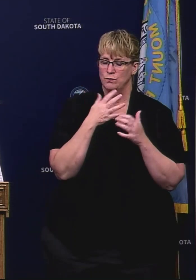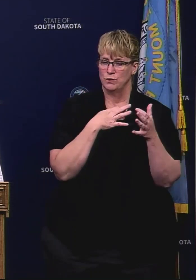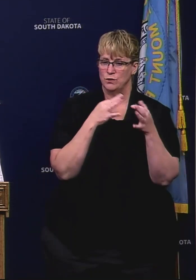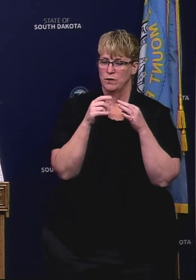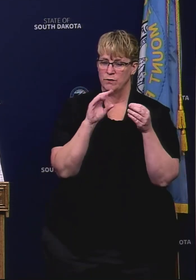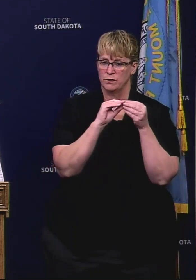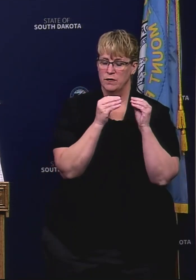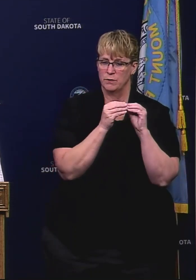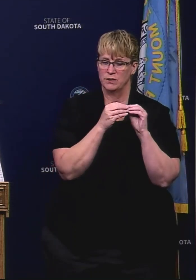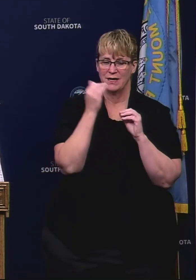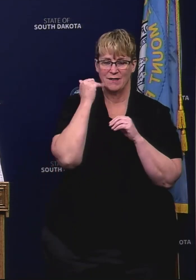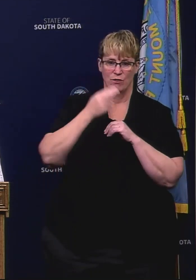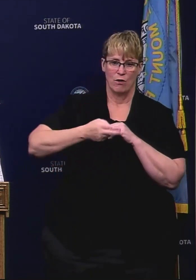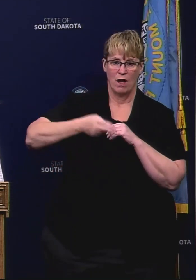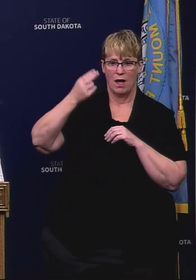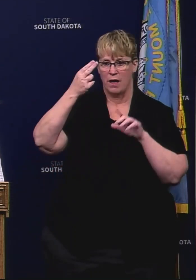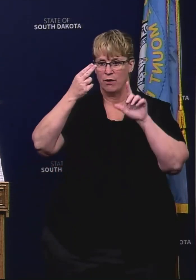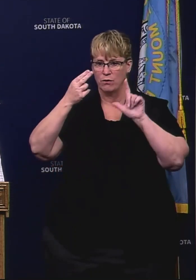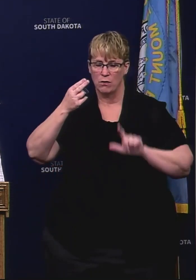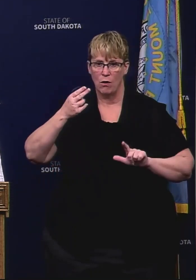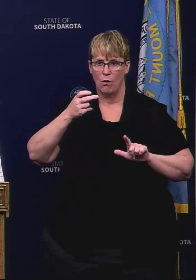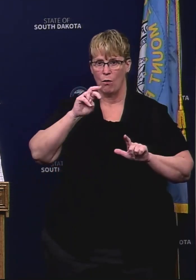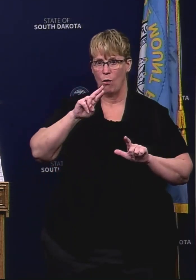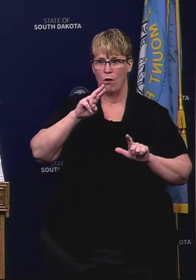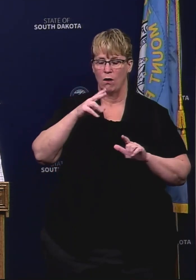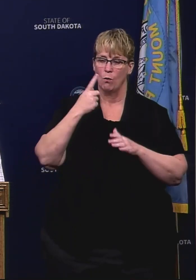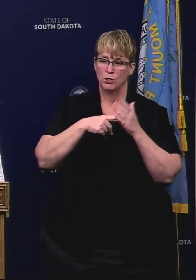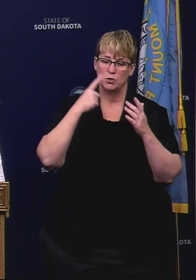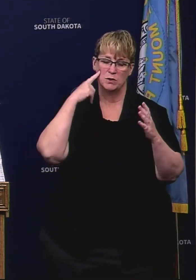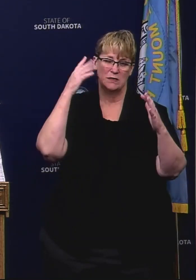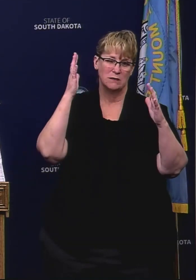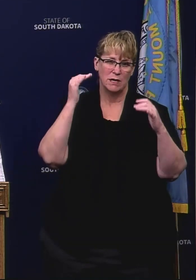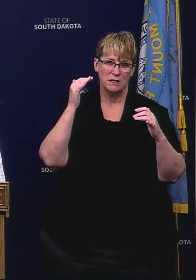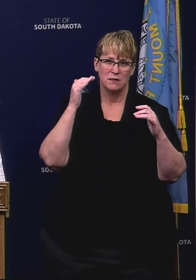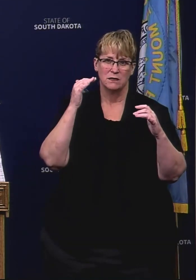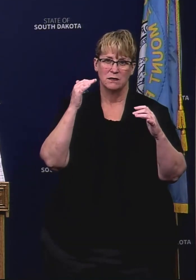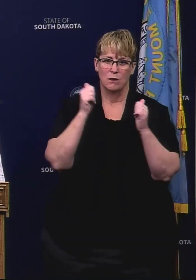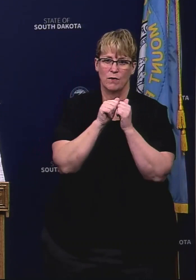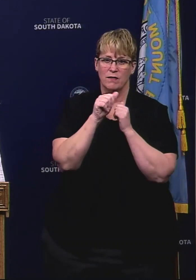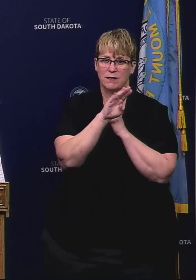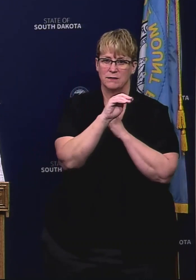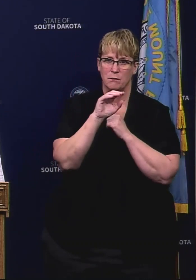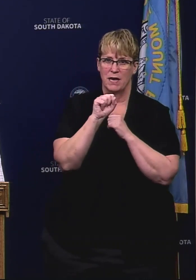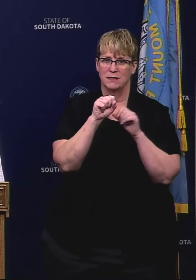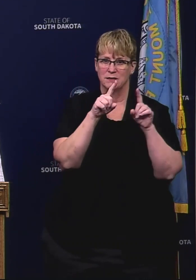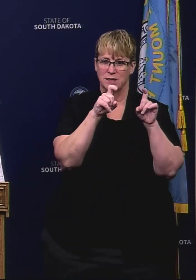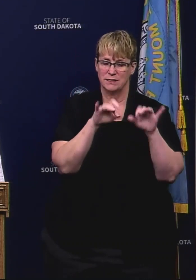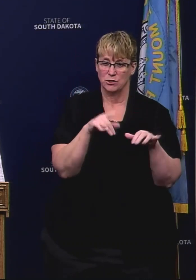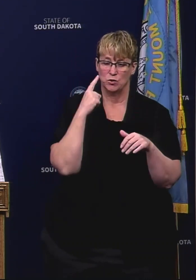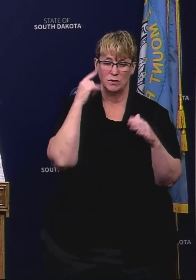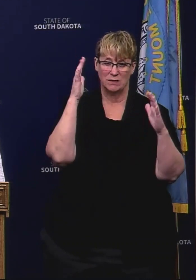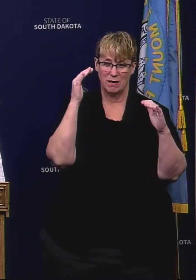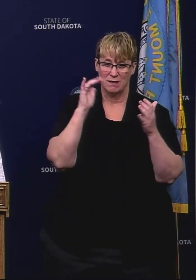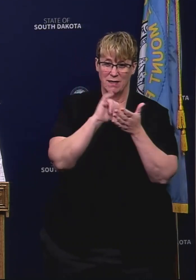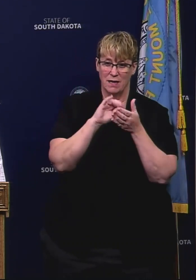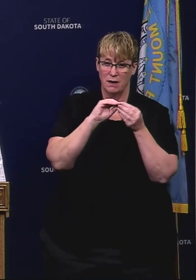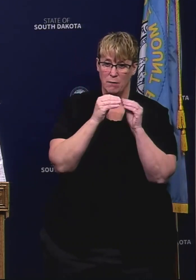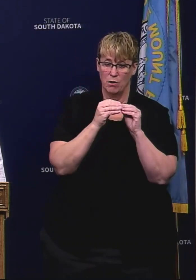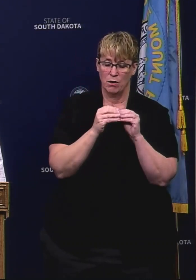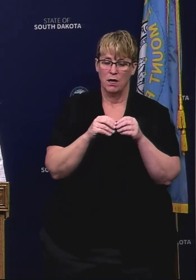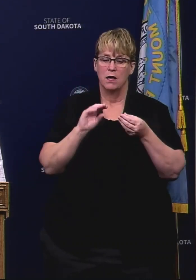if they're high or low or maybe about what you expected going into the mass testing? And then secondly